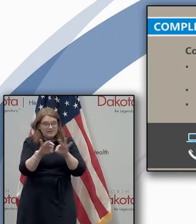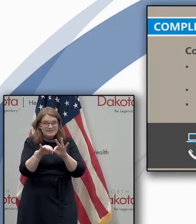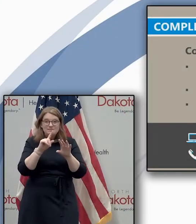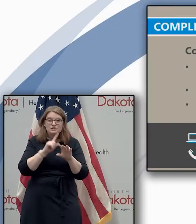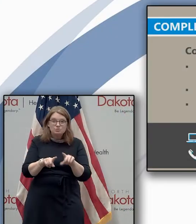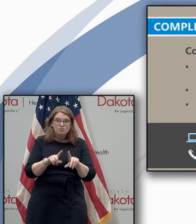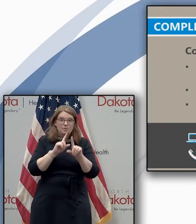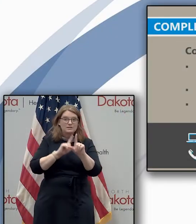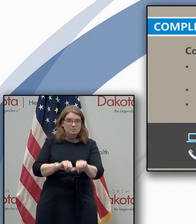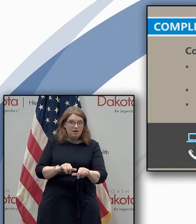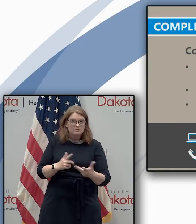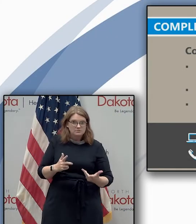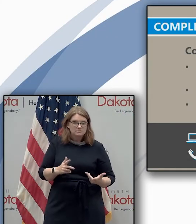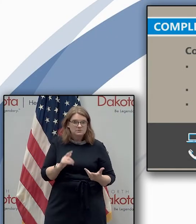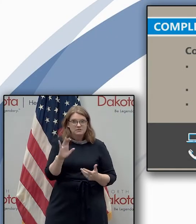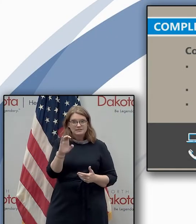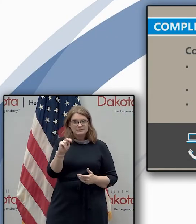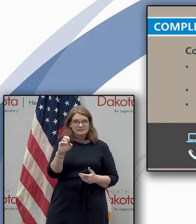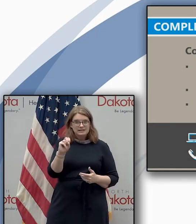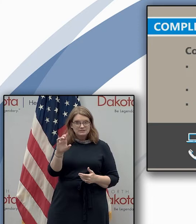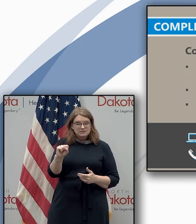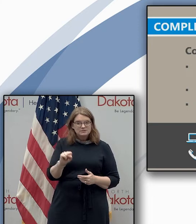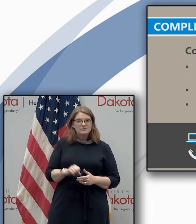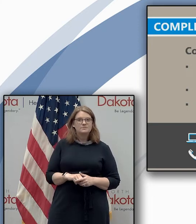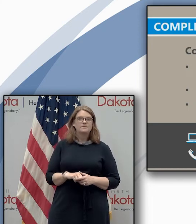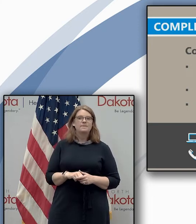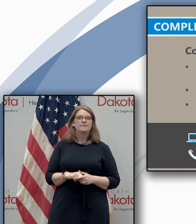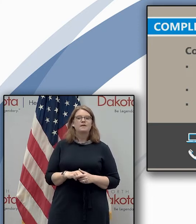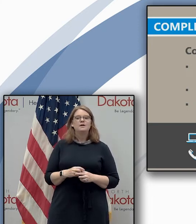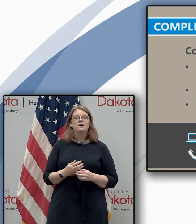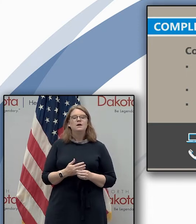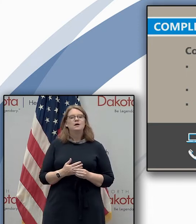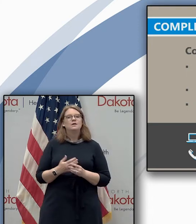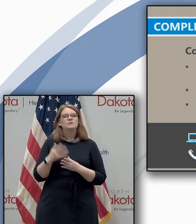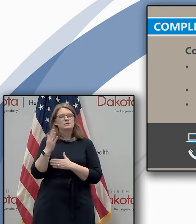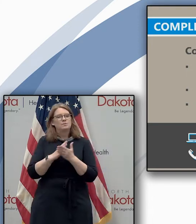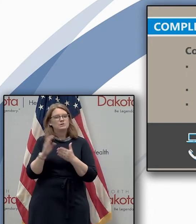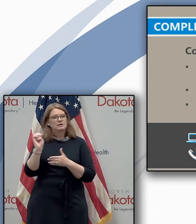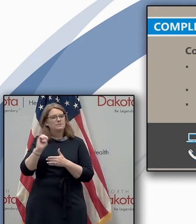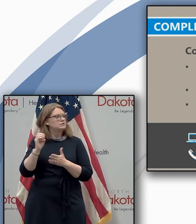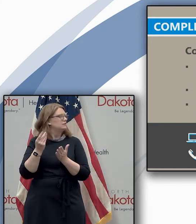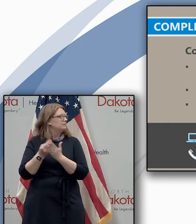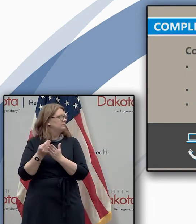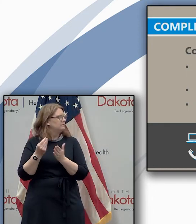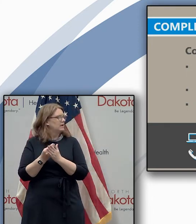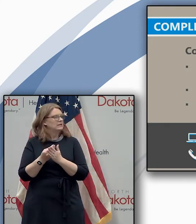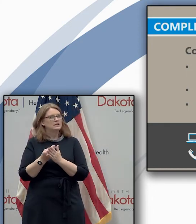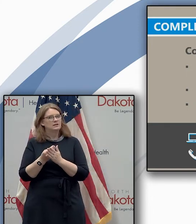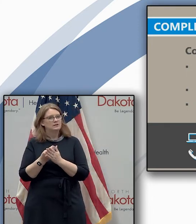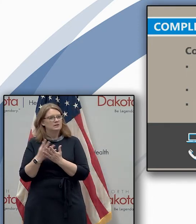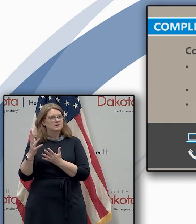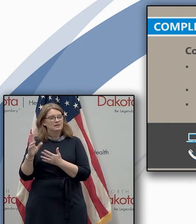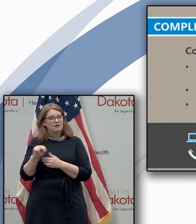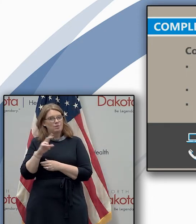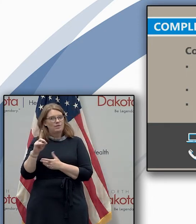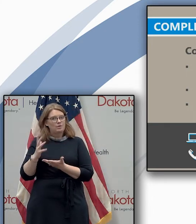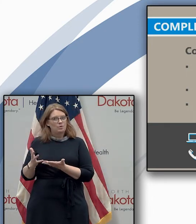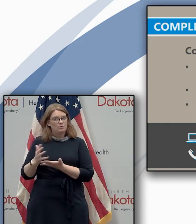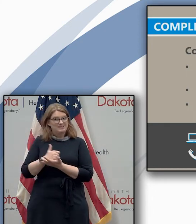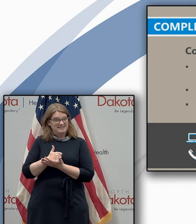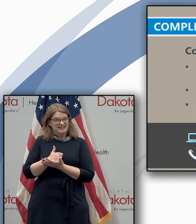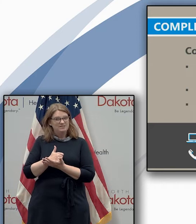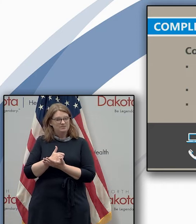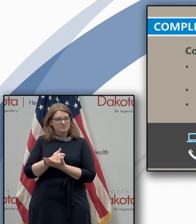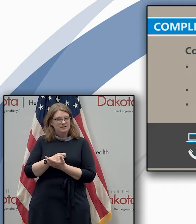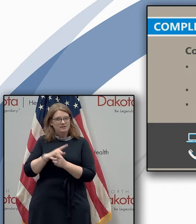get counted there's a portion of emergency funding that north dakota receives during this pandemic for example that is